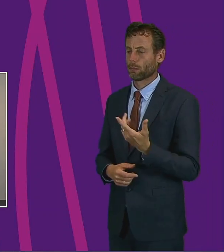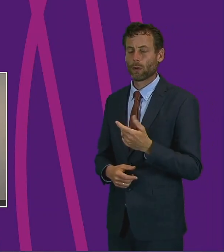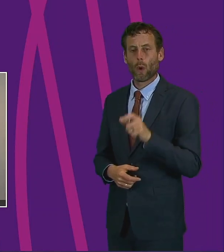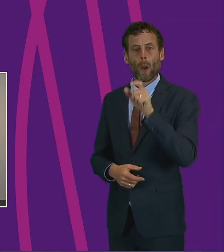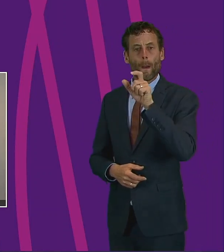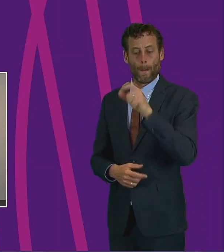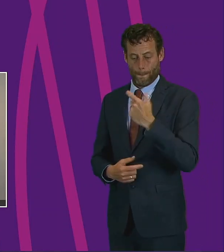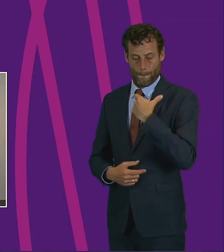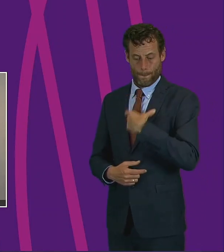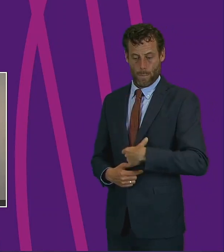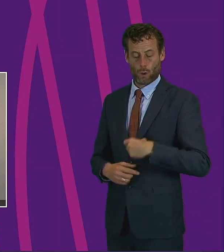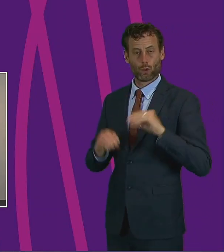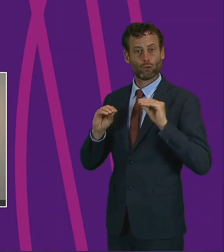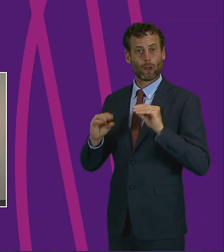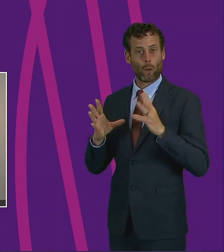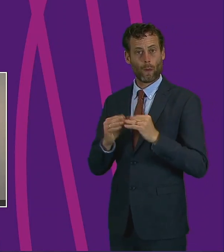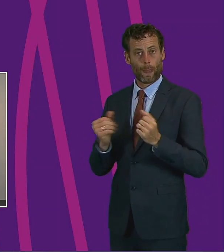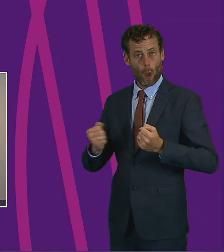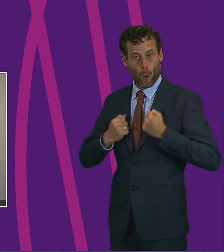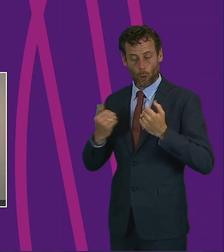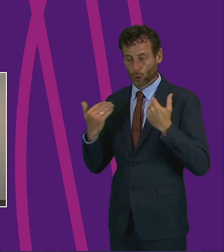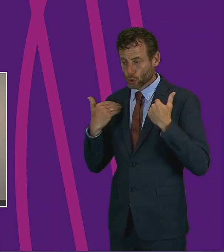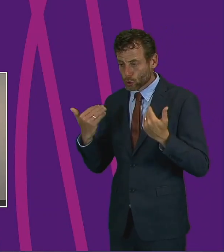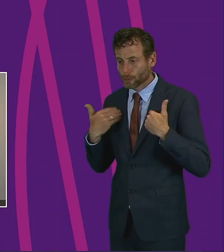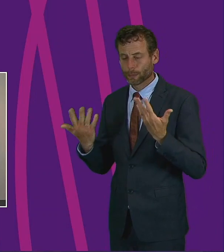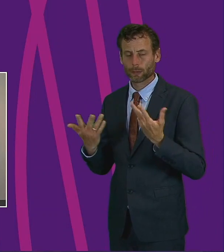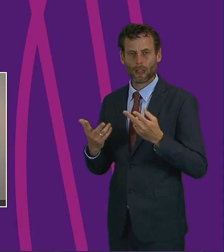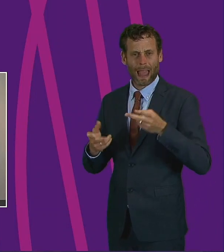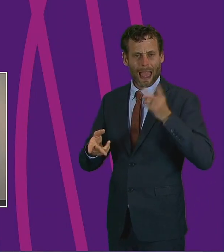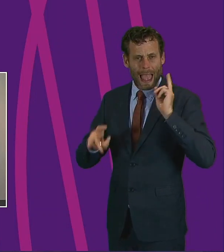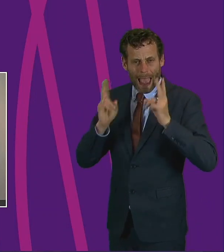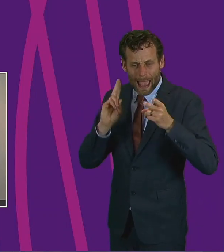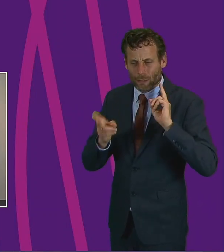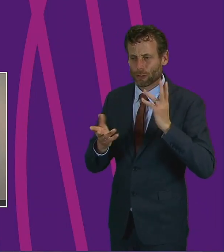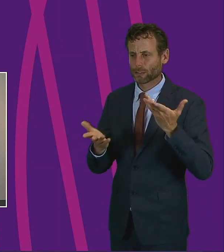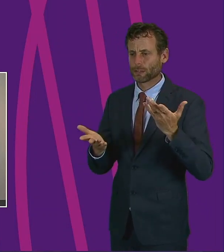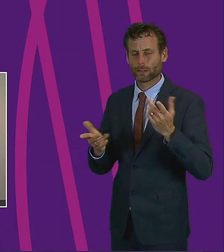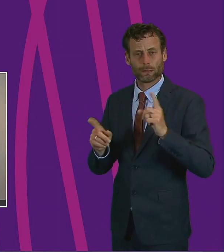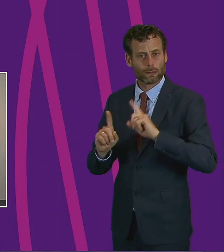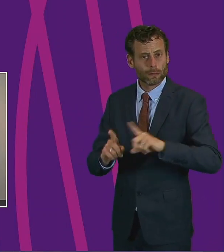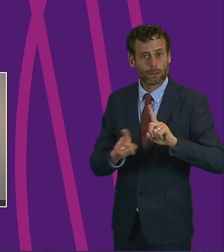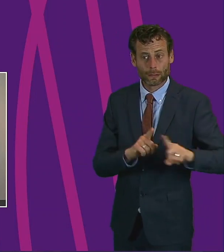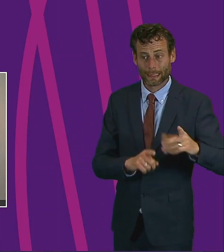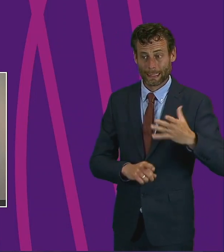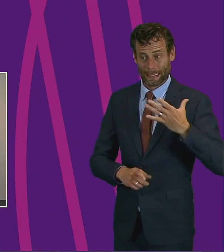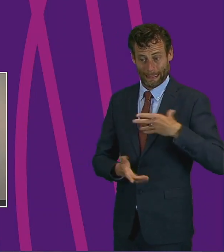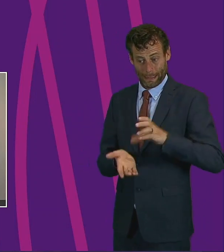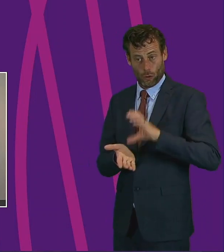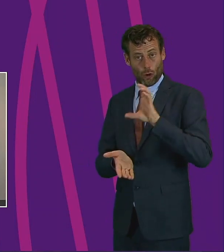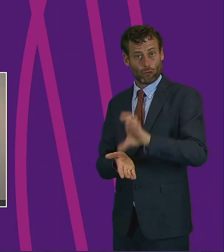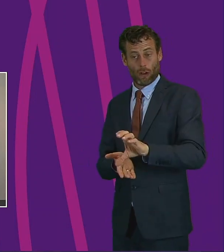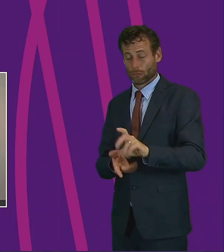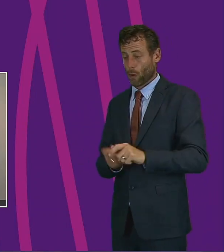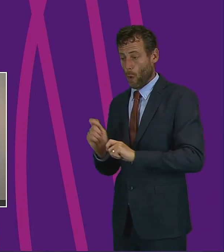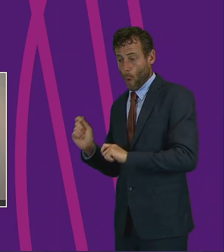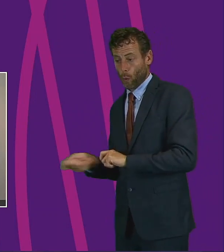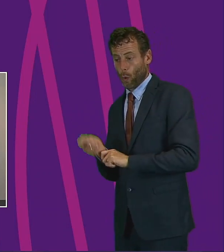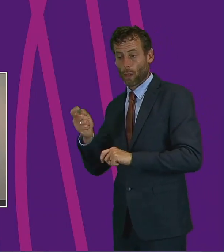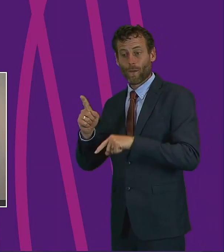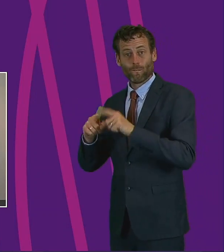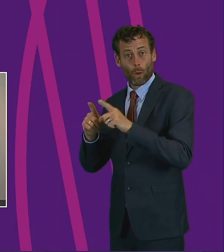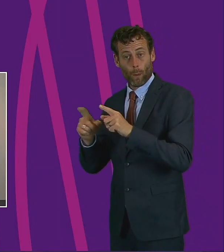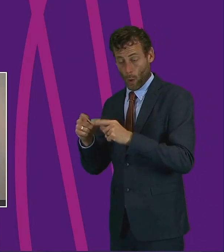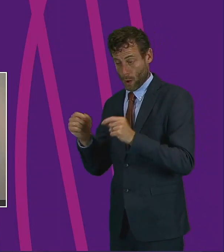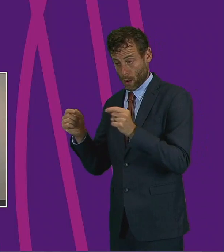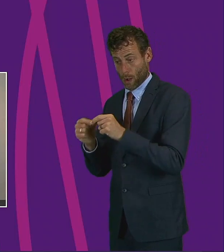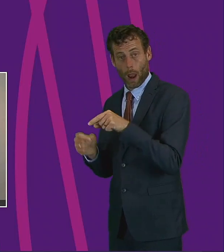no grant awards, beauticians and mobile hairdressers—all seeking grant funding and being awarded none—golf and football clubs at the heart of our communities